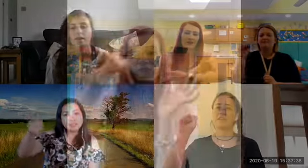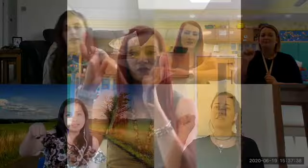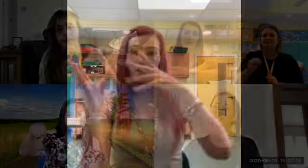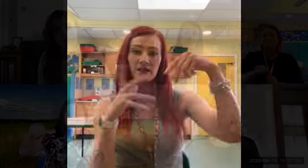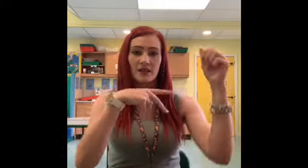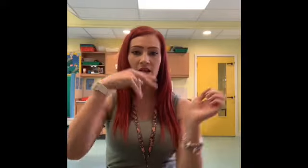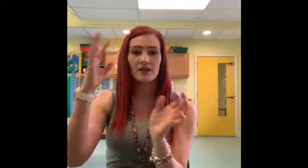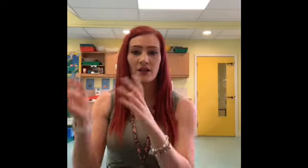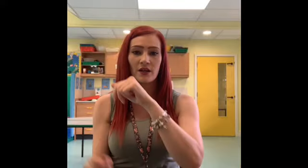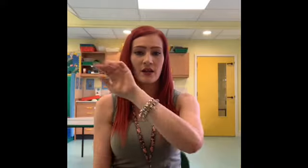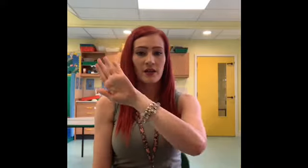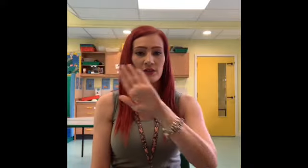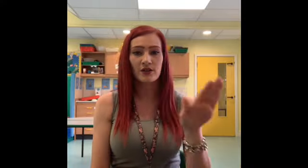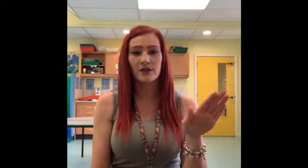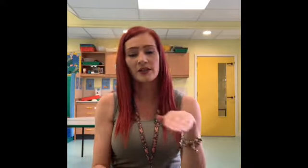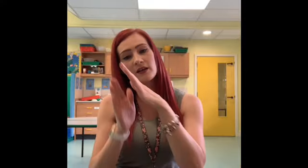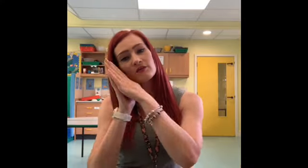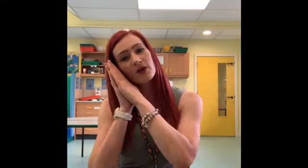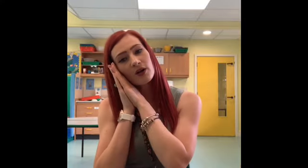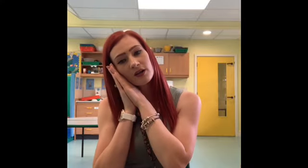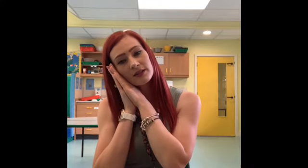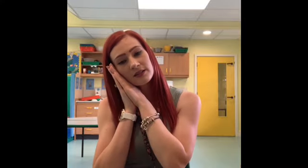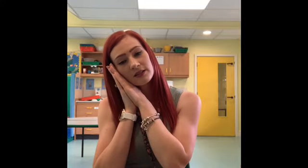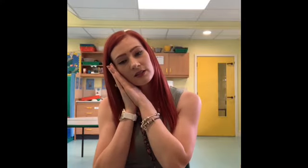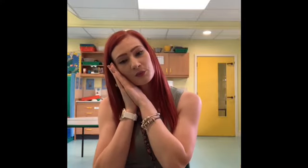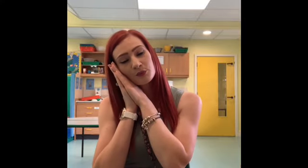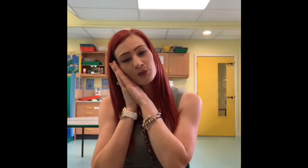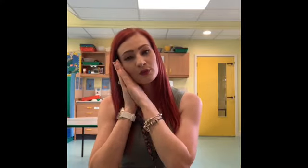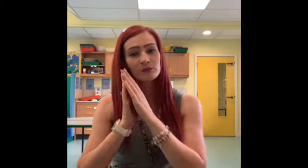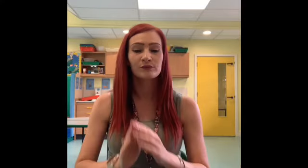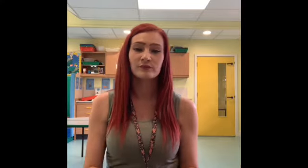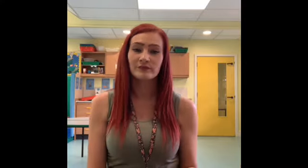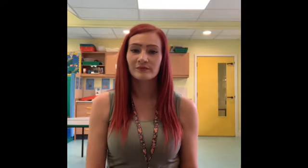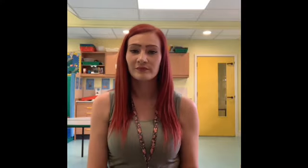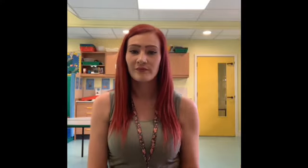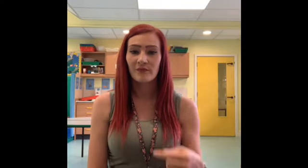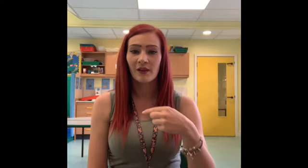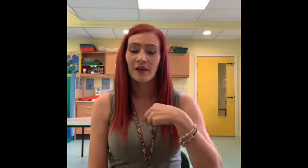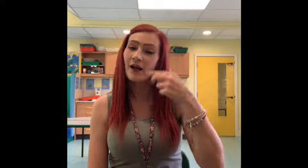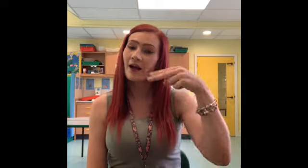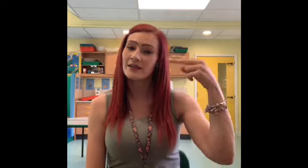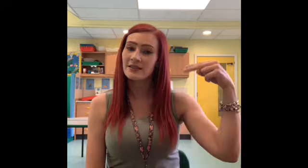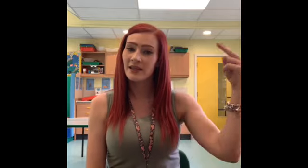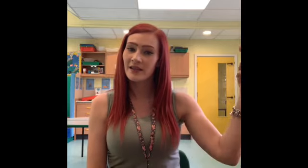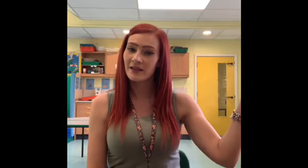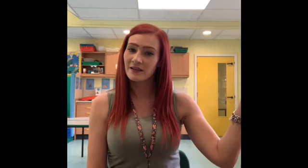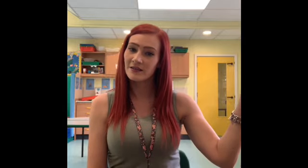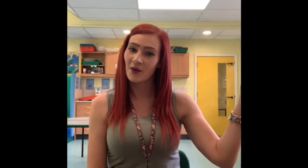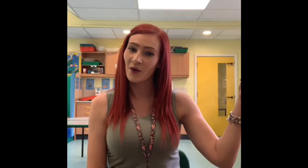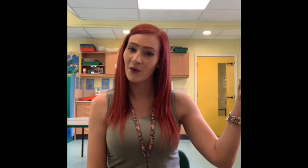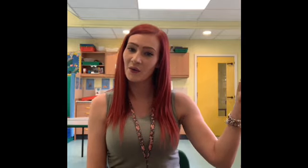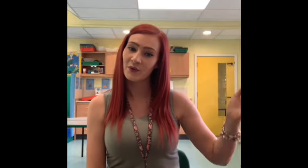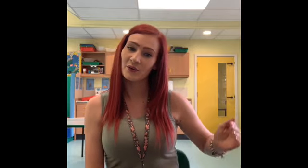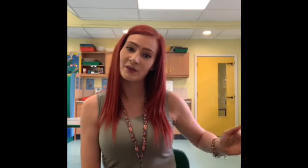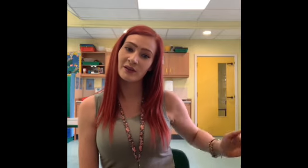If you're tossing and you're turning and you just can't fall asleep I'll sing a song